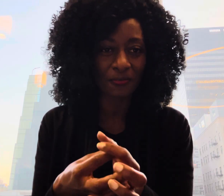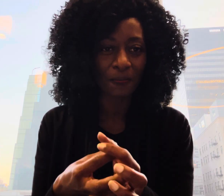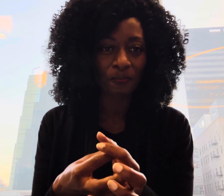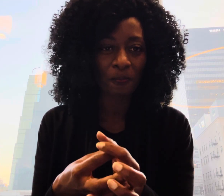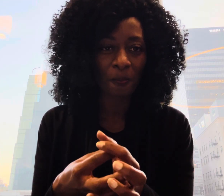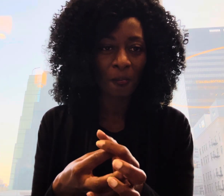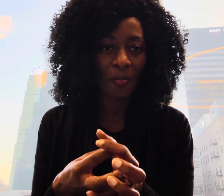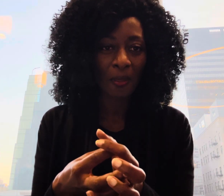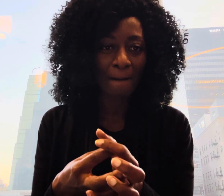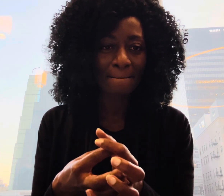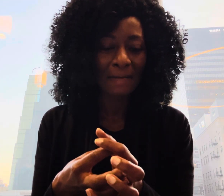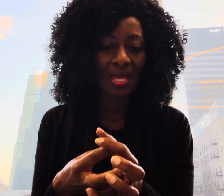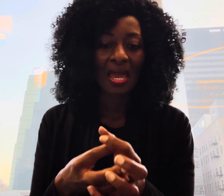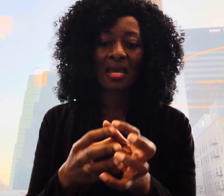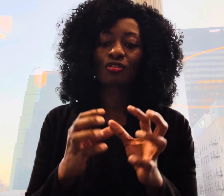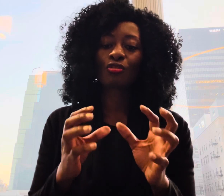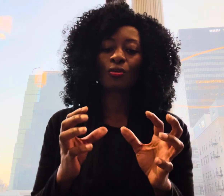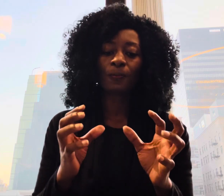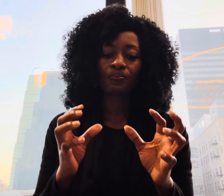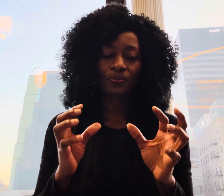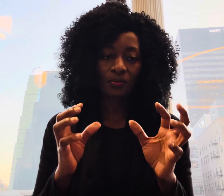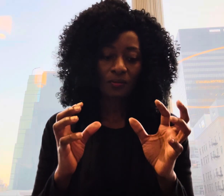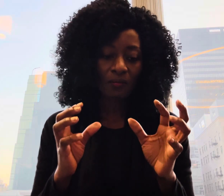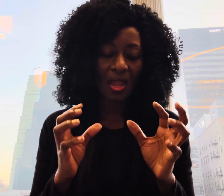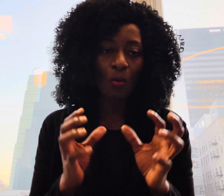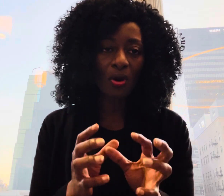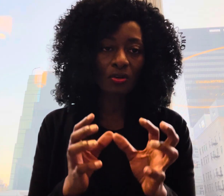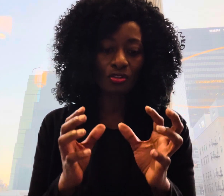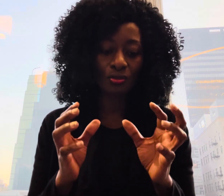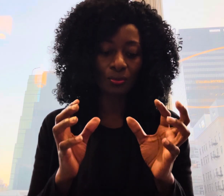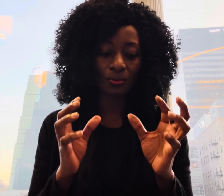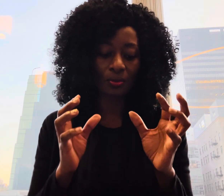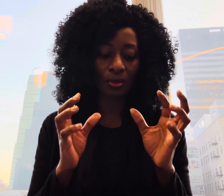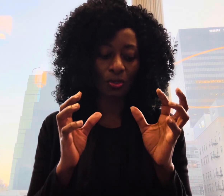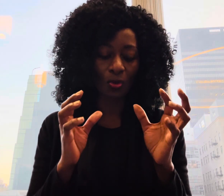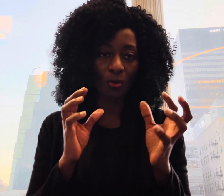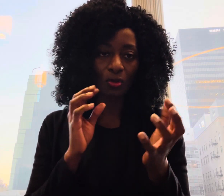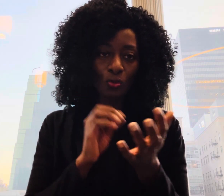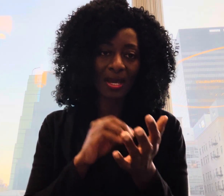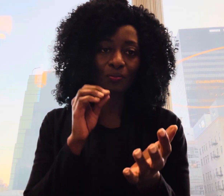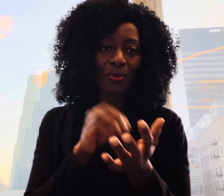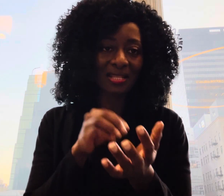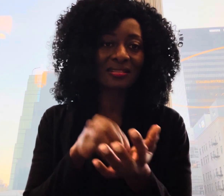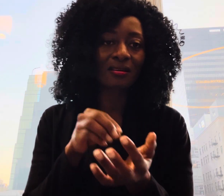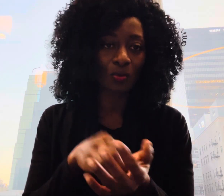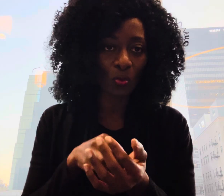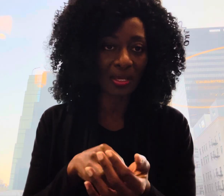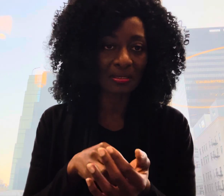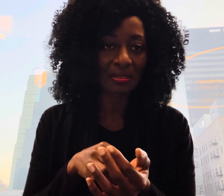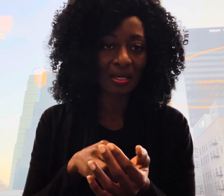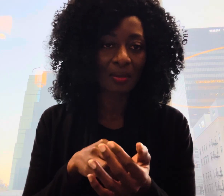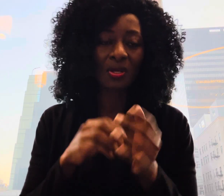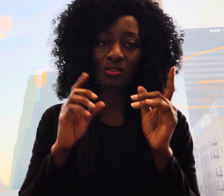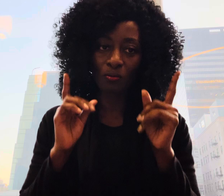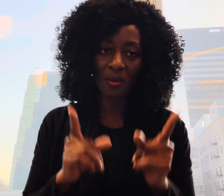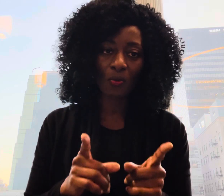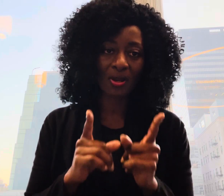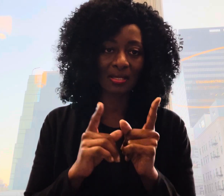and so i want us to you know look at practical ways because remember what i